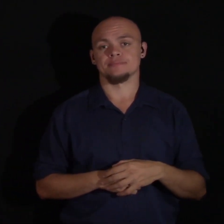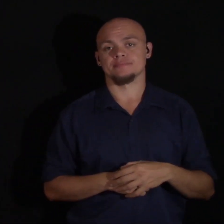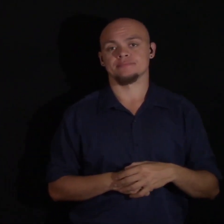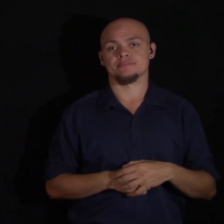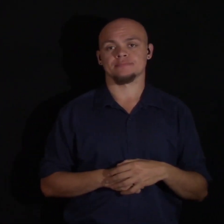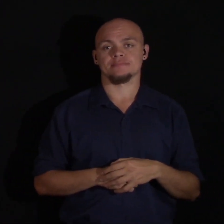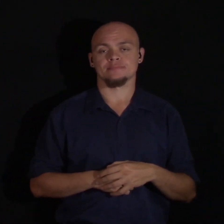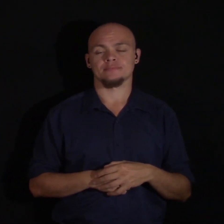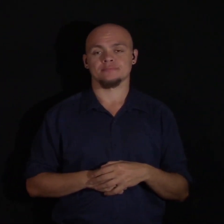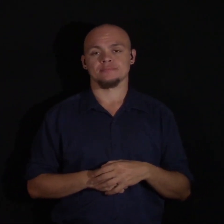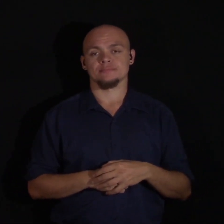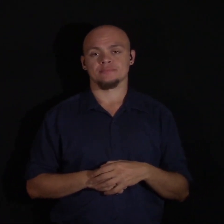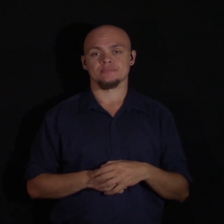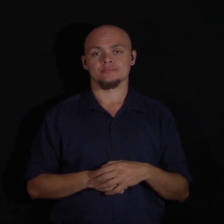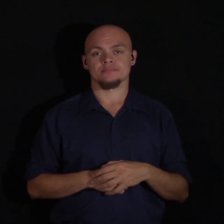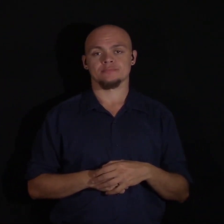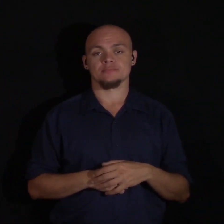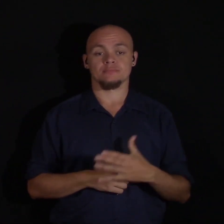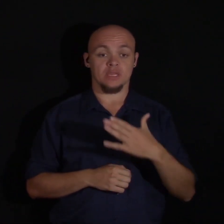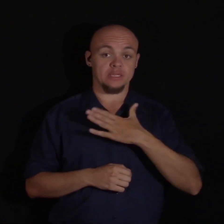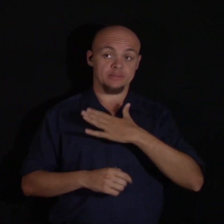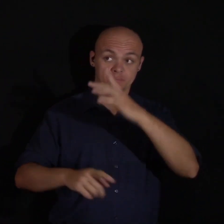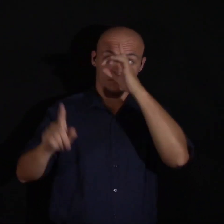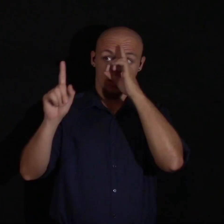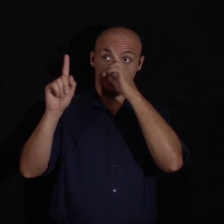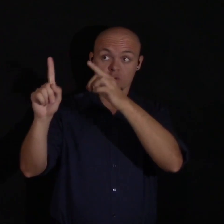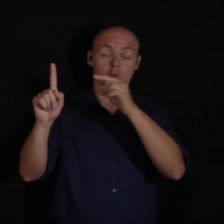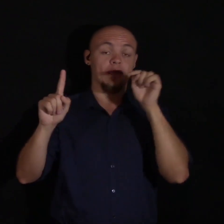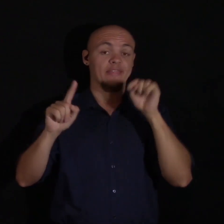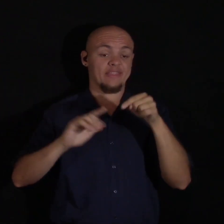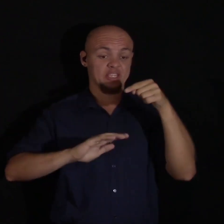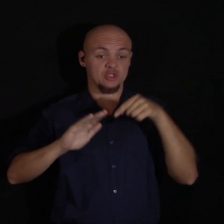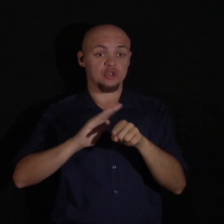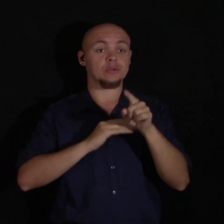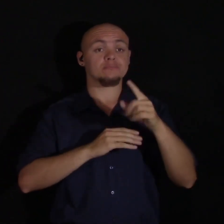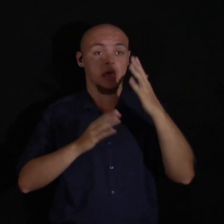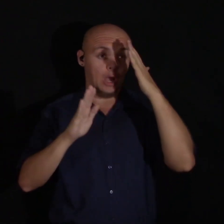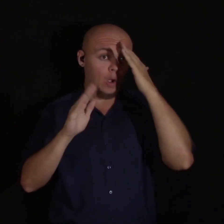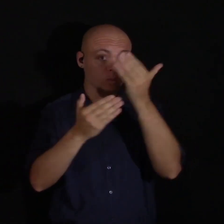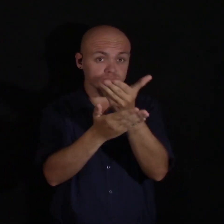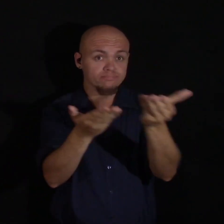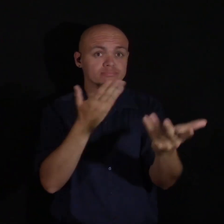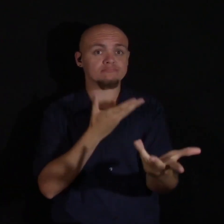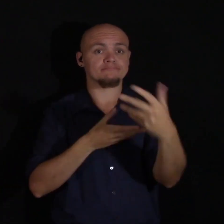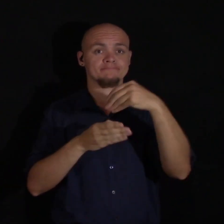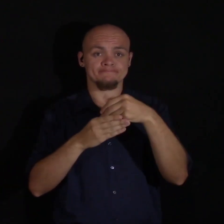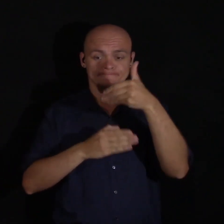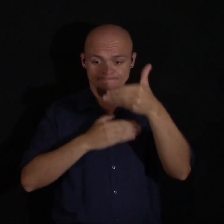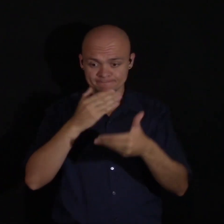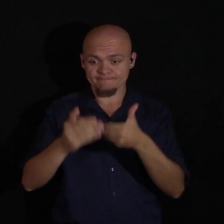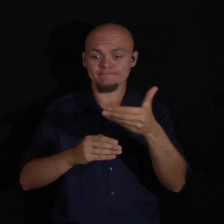It is my goal. And I hope you will join me on this journey. To keep moving forward.